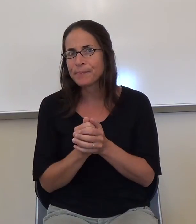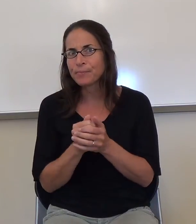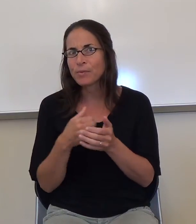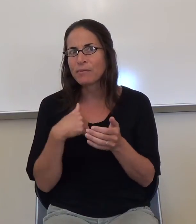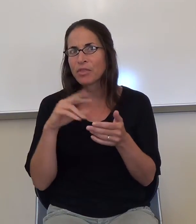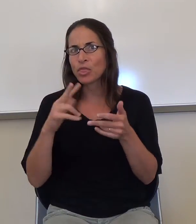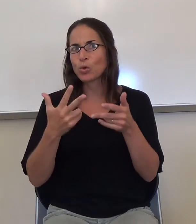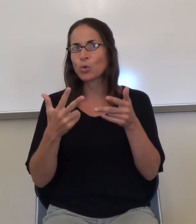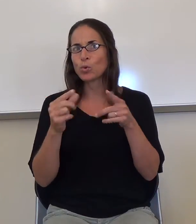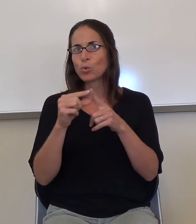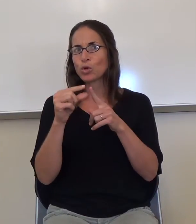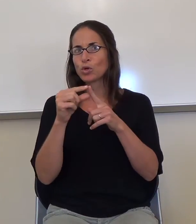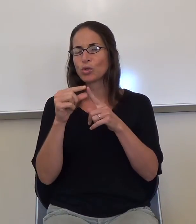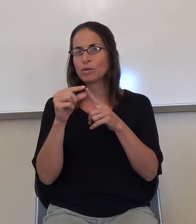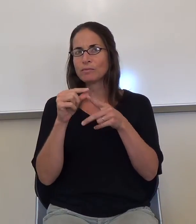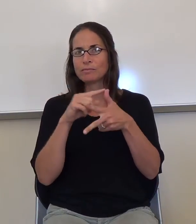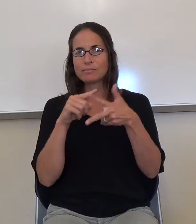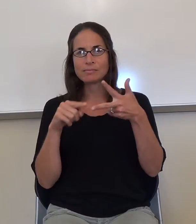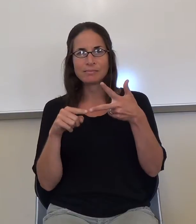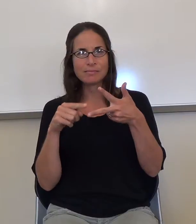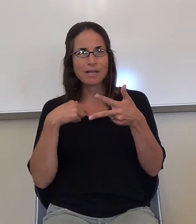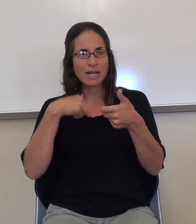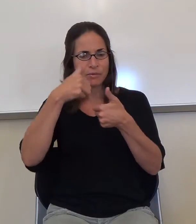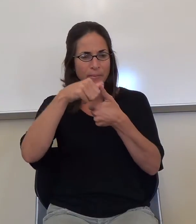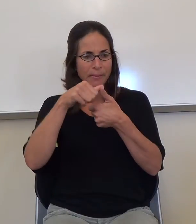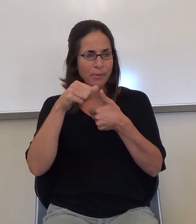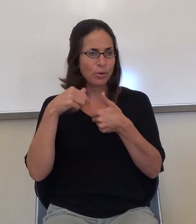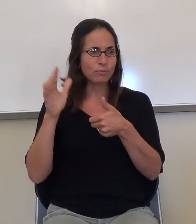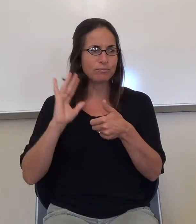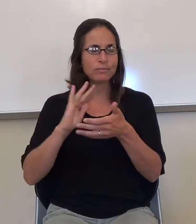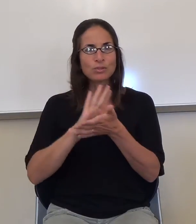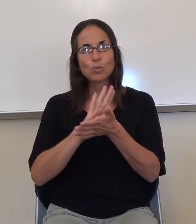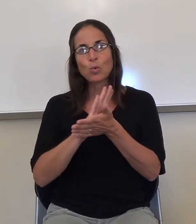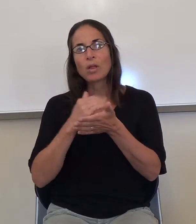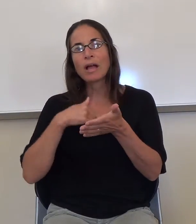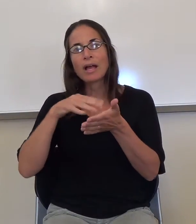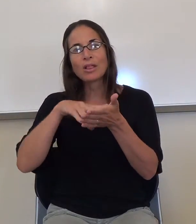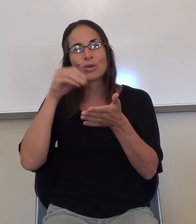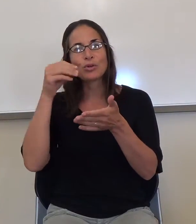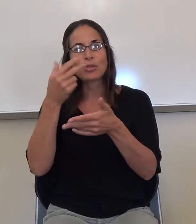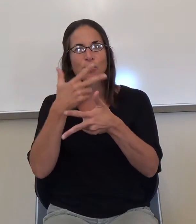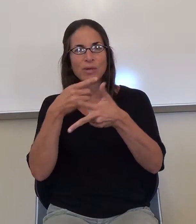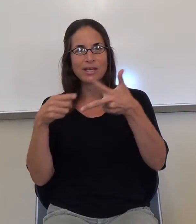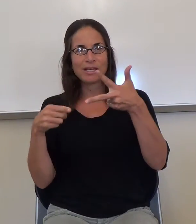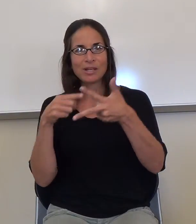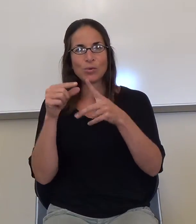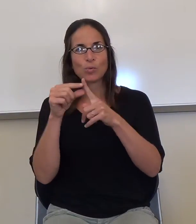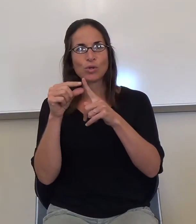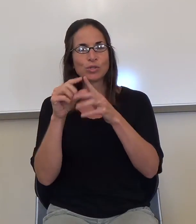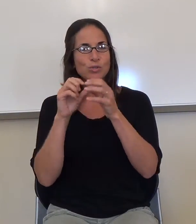having those, all three of these words in a lesson together. Even though two of them are connected and one of them isn't.